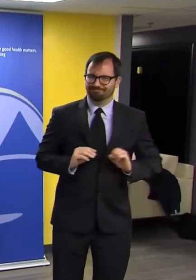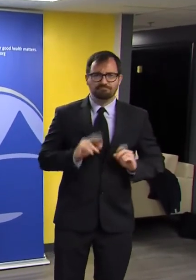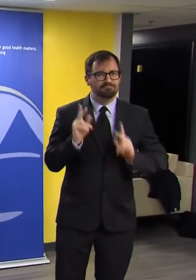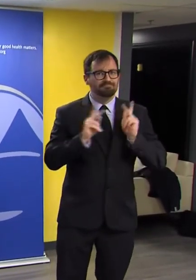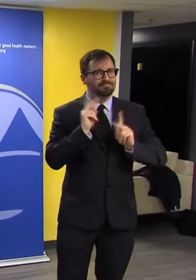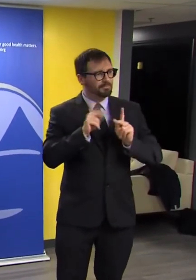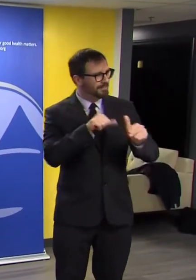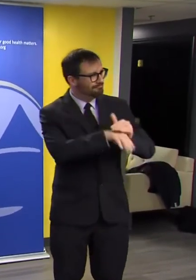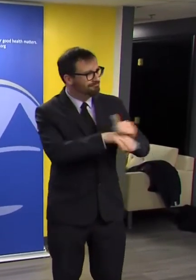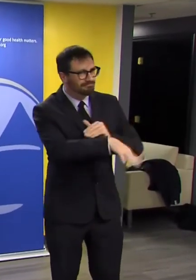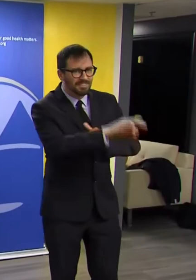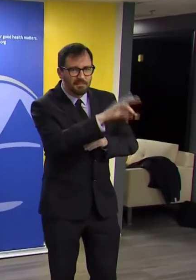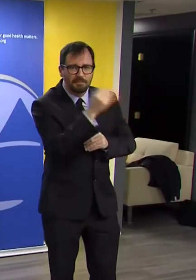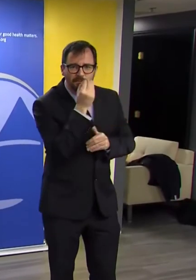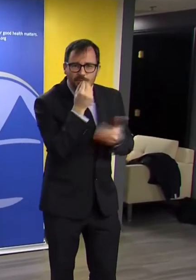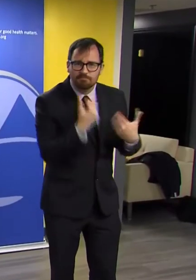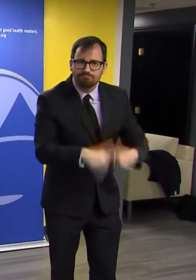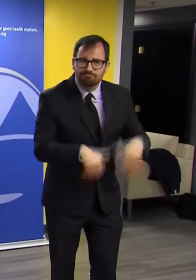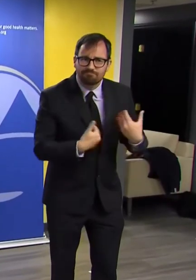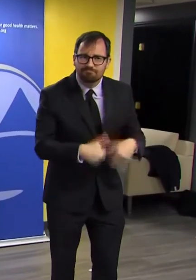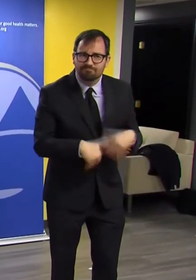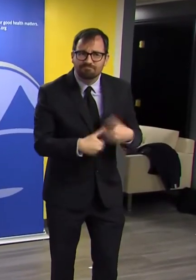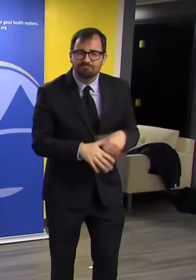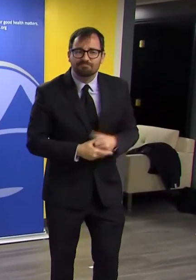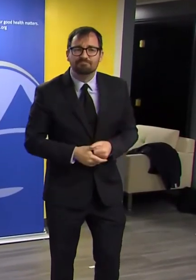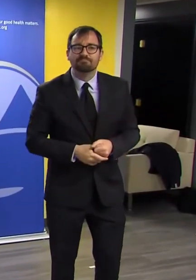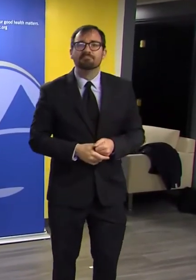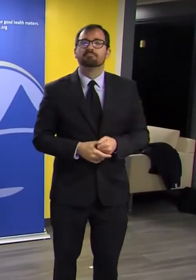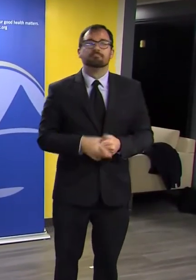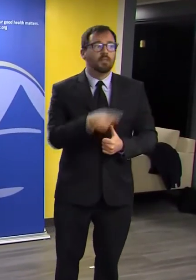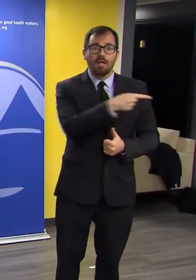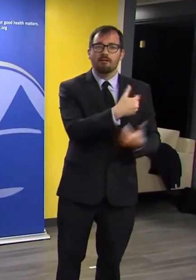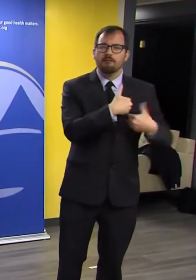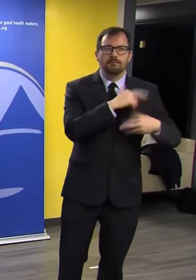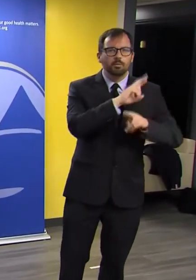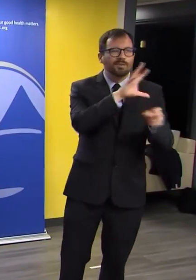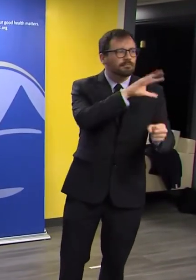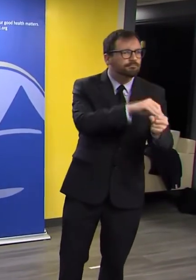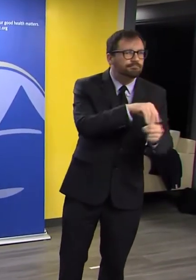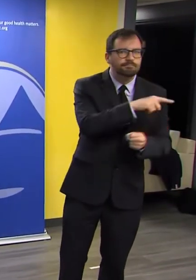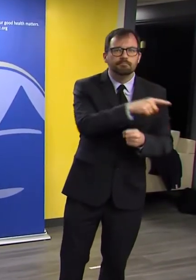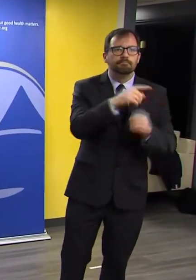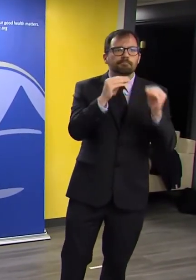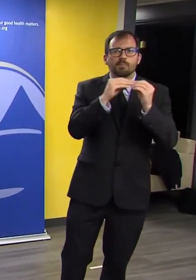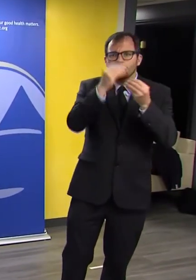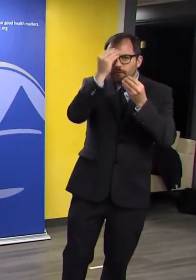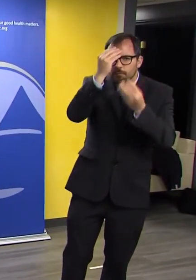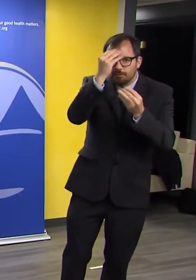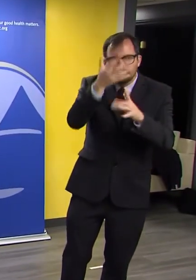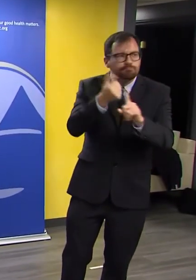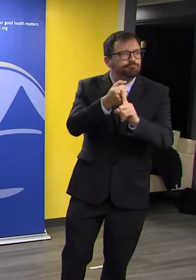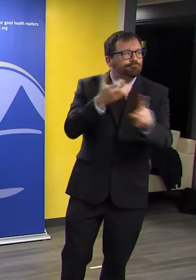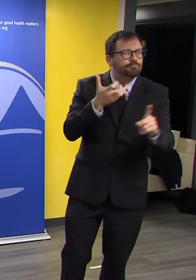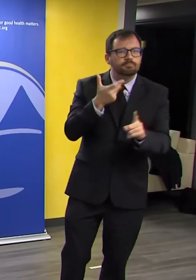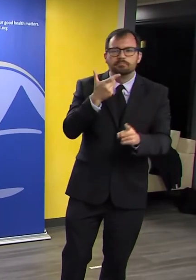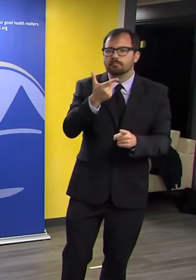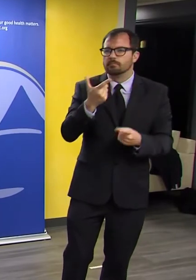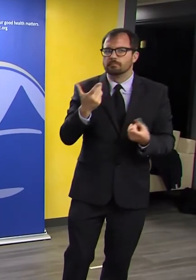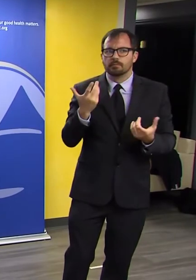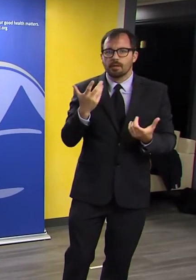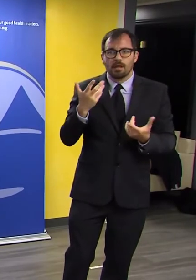housing, support, education, filling out, filling out applications, whatever it is, it is truly wraparound.